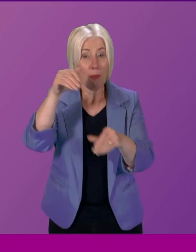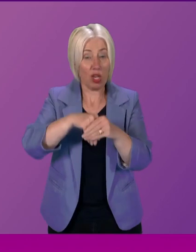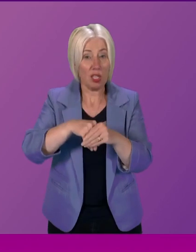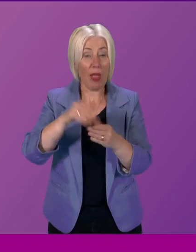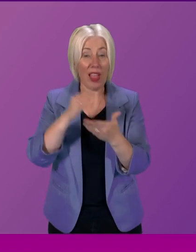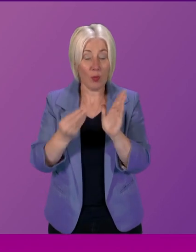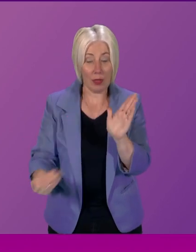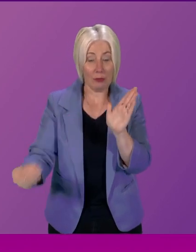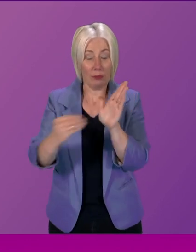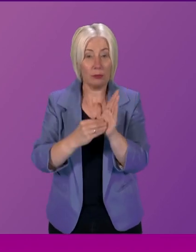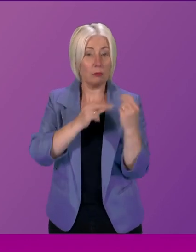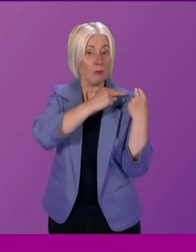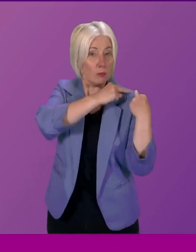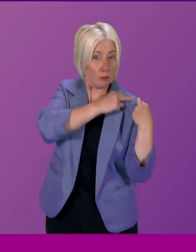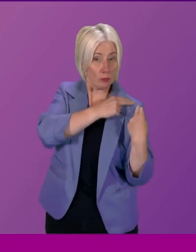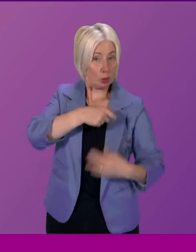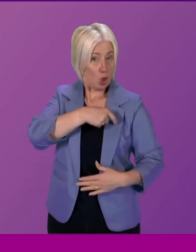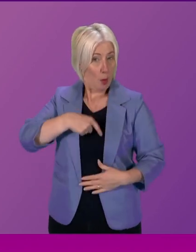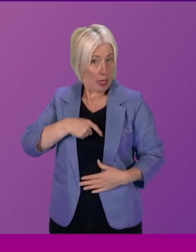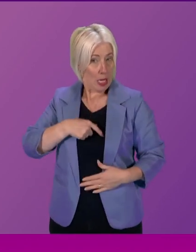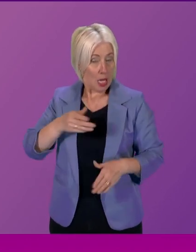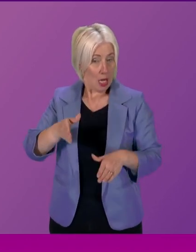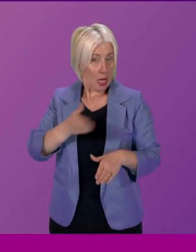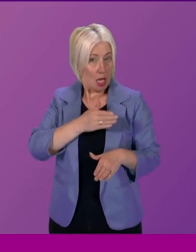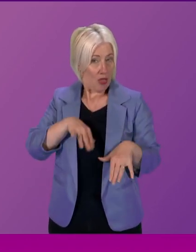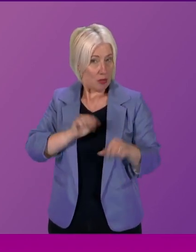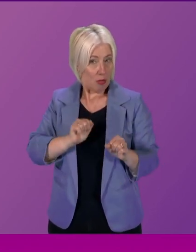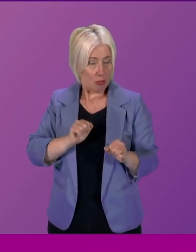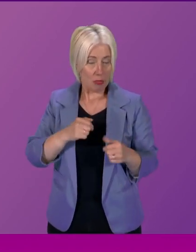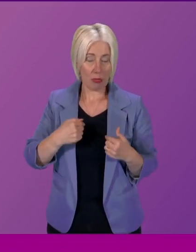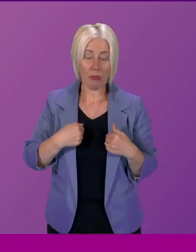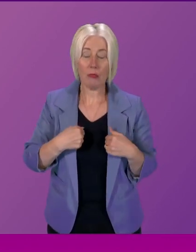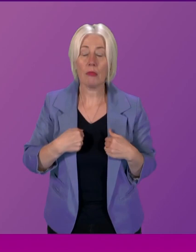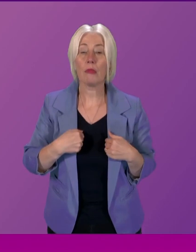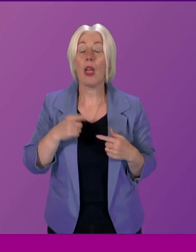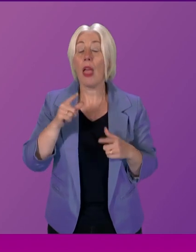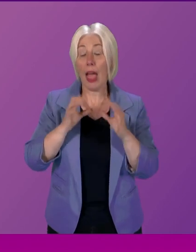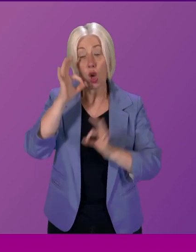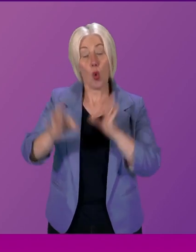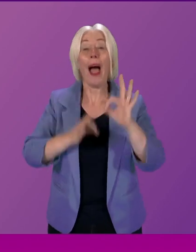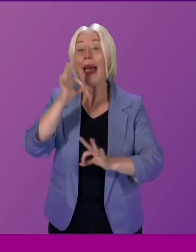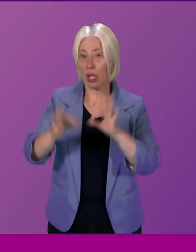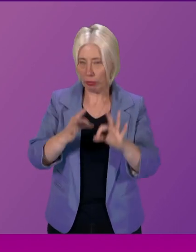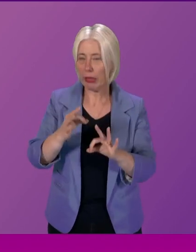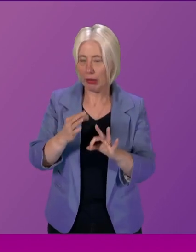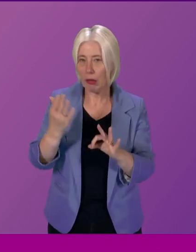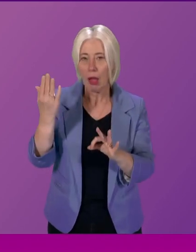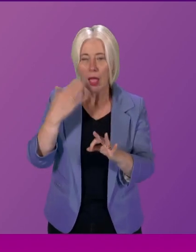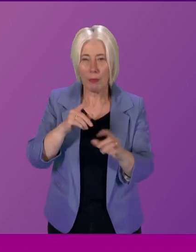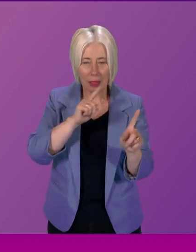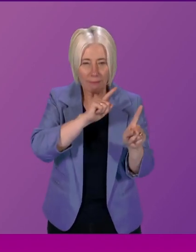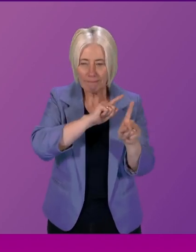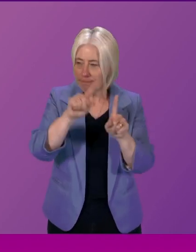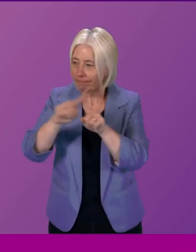to the remit of the committee at the beginning of the current parliamentary session the public partition inquiry has followed a number of different